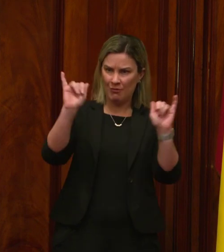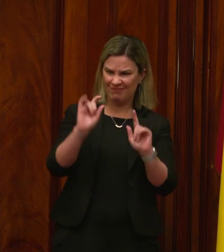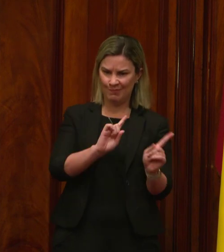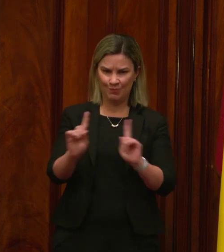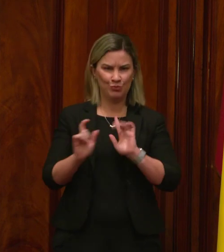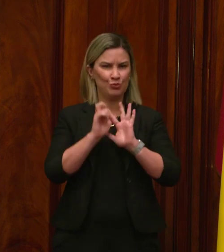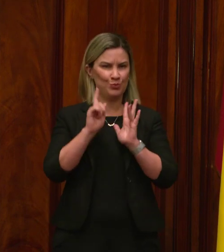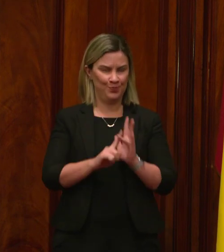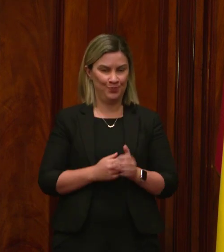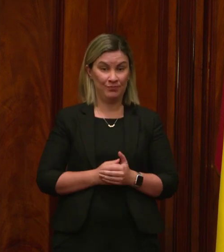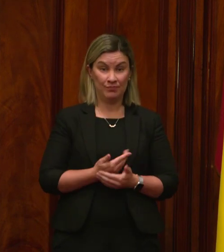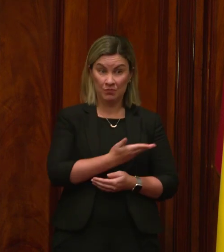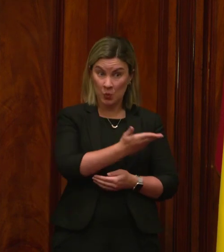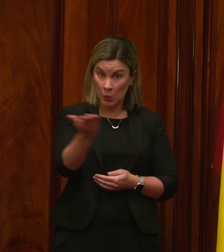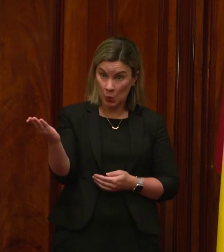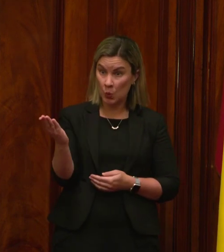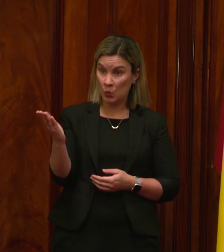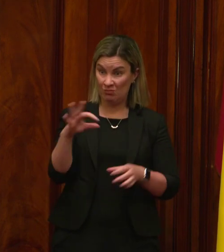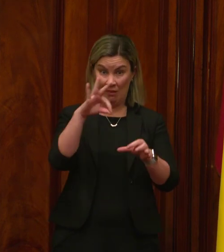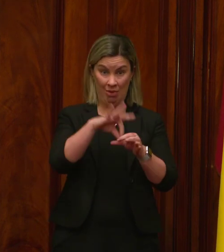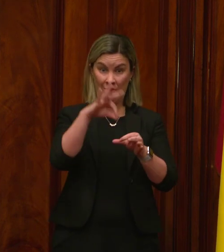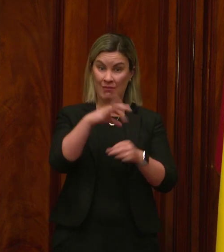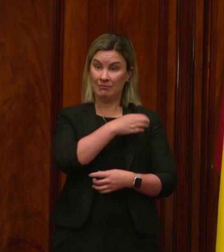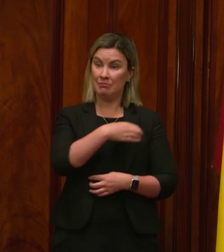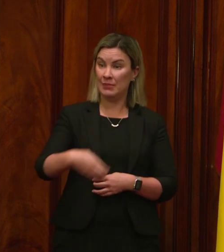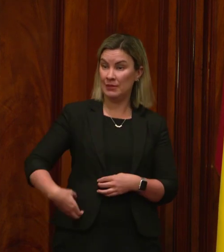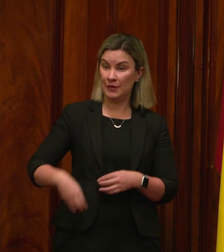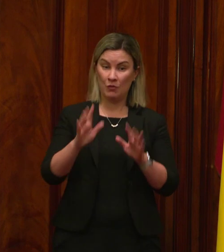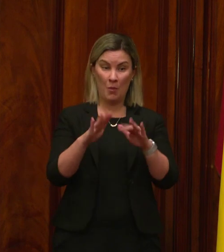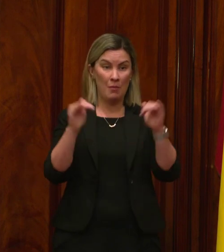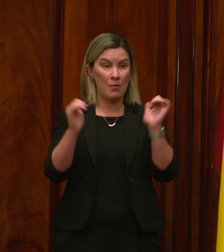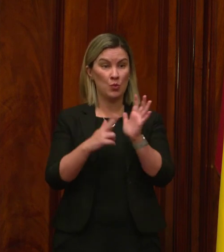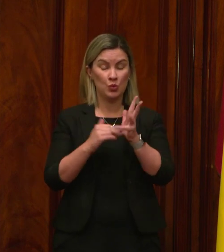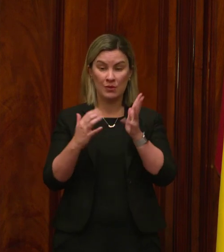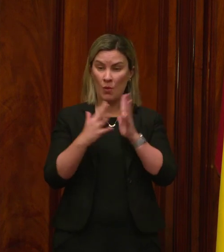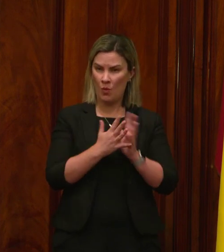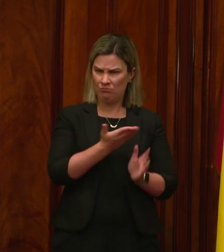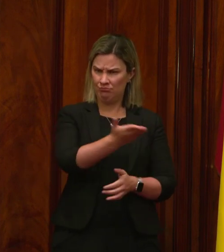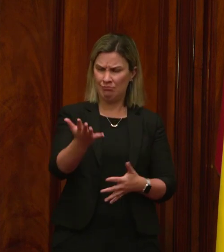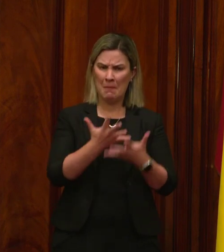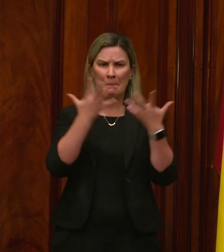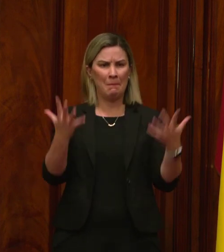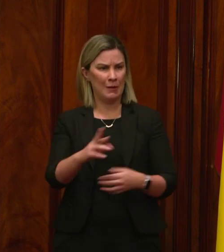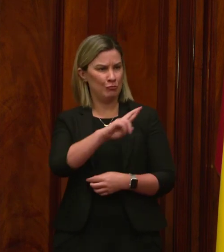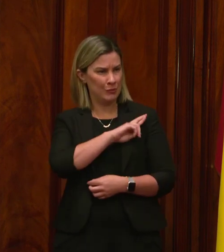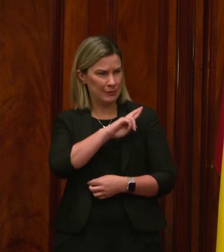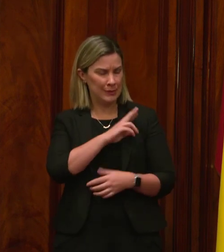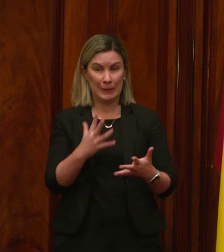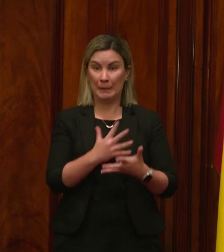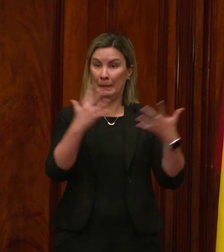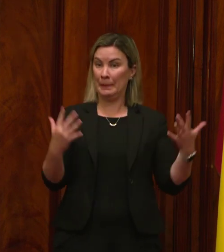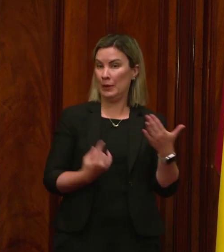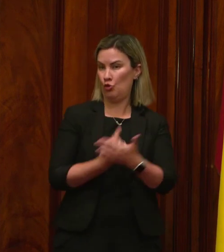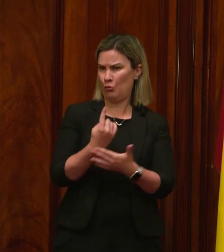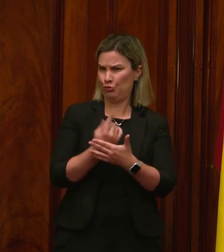You, the elected members of the 58th Parliament of New South Wales, have a great responsibility and opportunity before